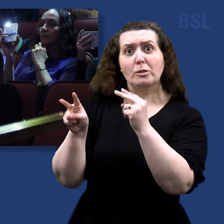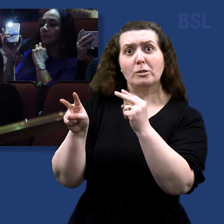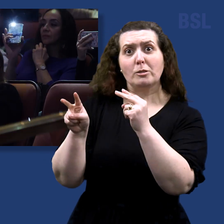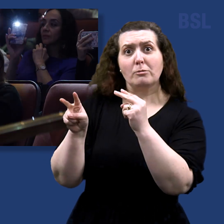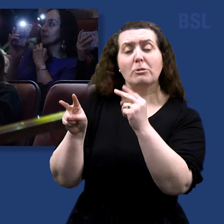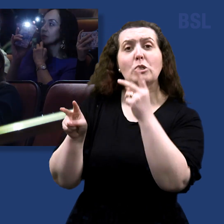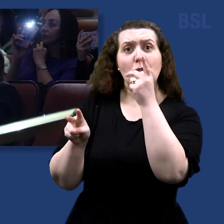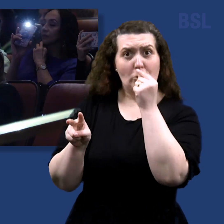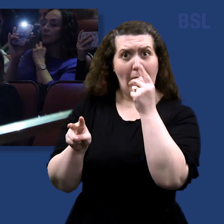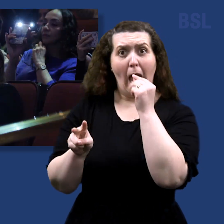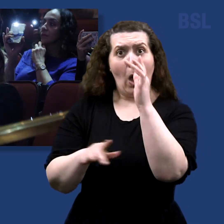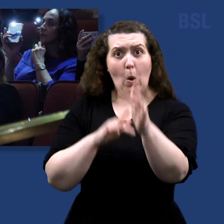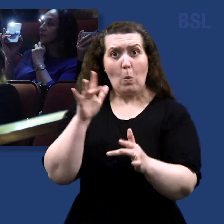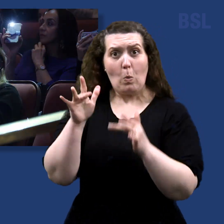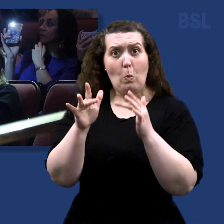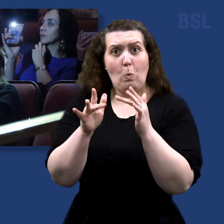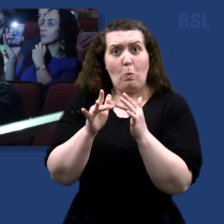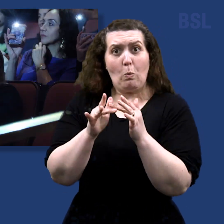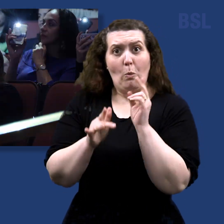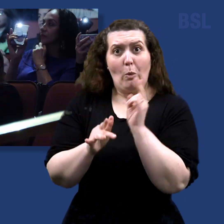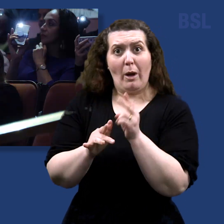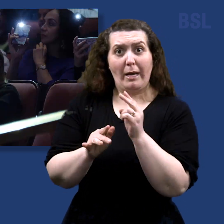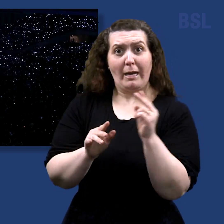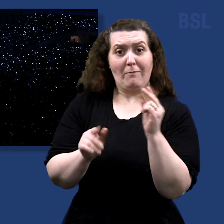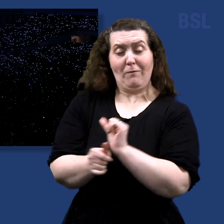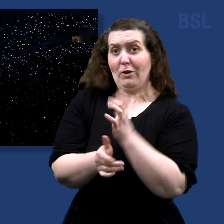-demand version is now available to stream free of charge.